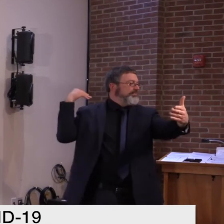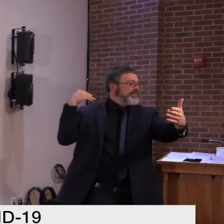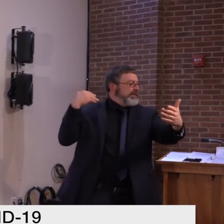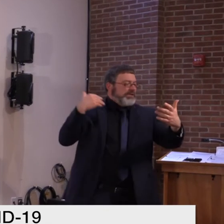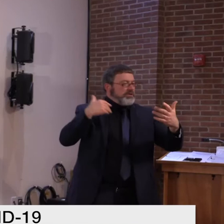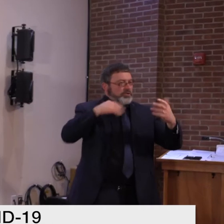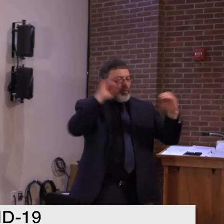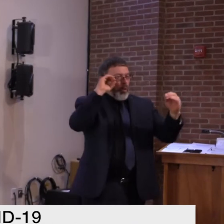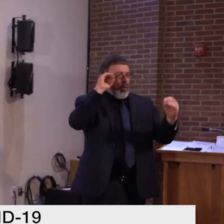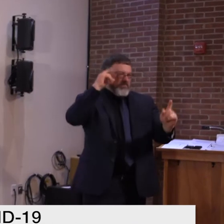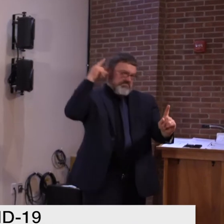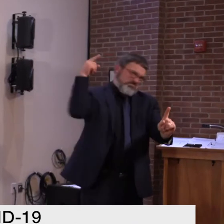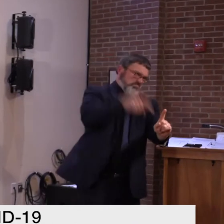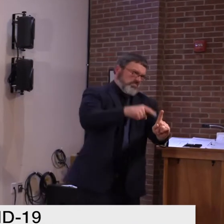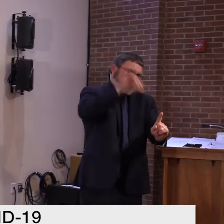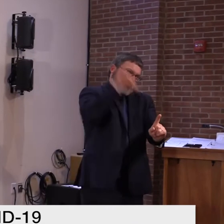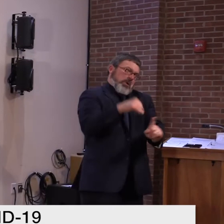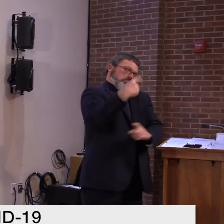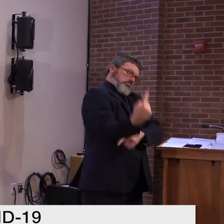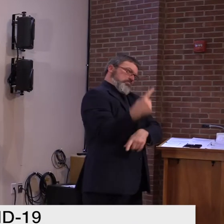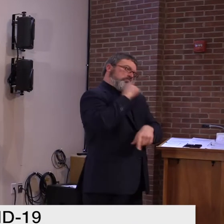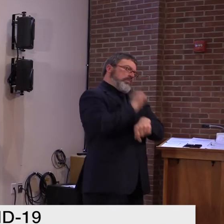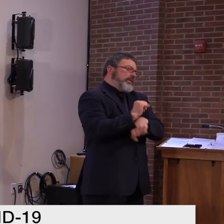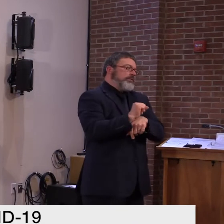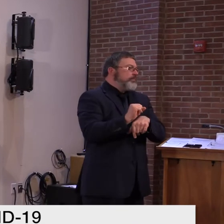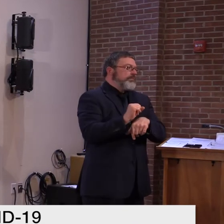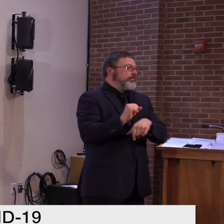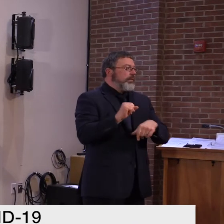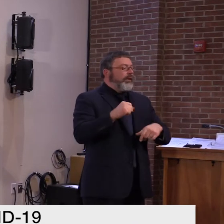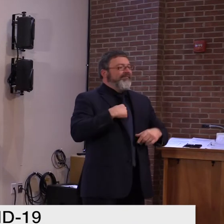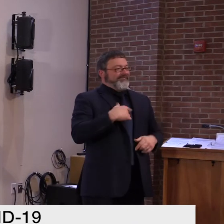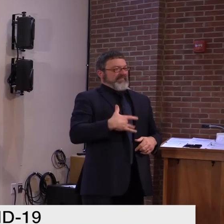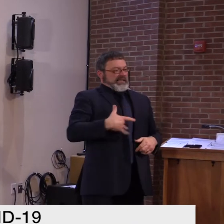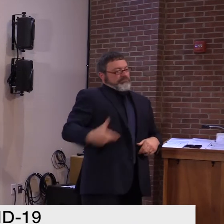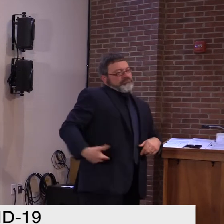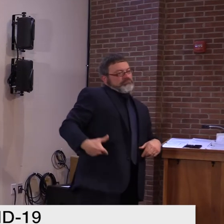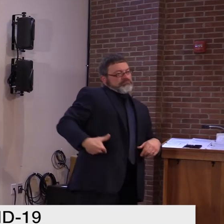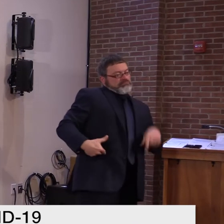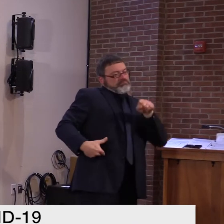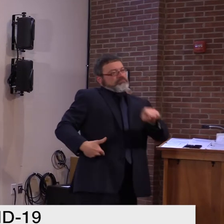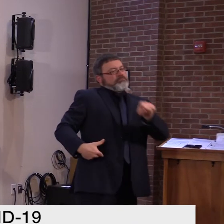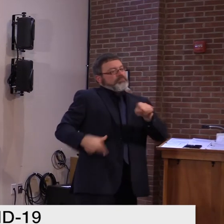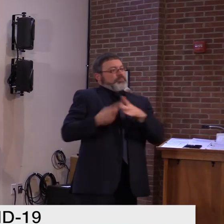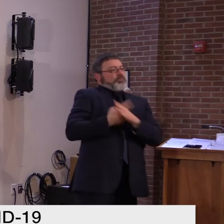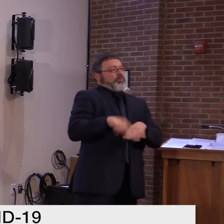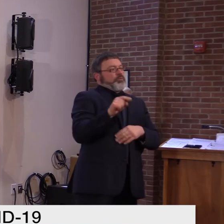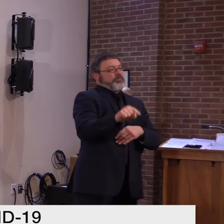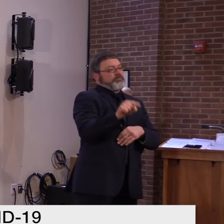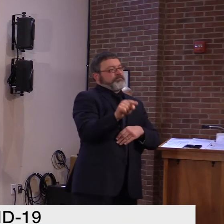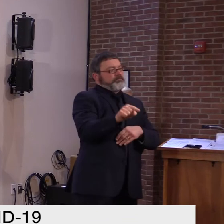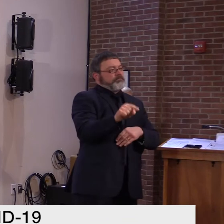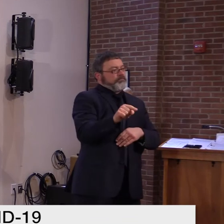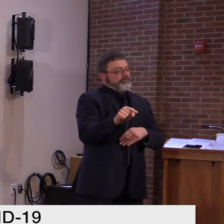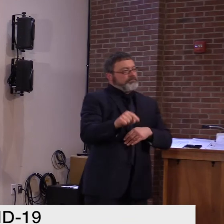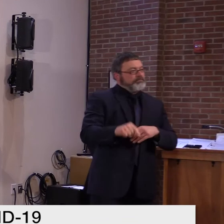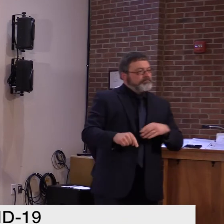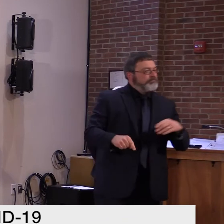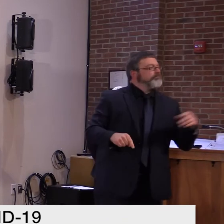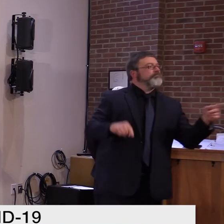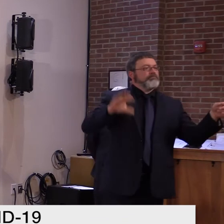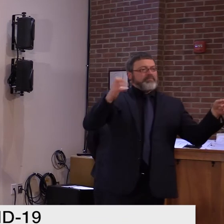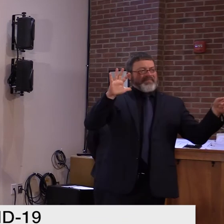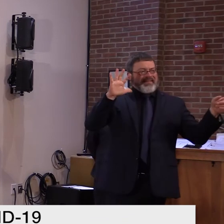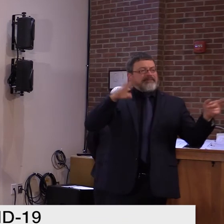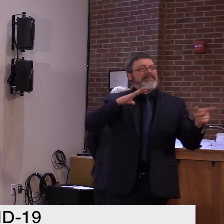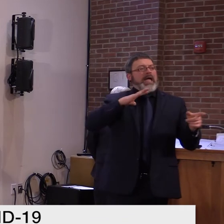with, just my own personal feeling. And finally, will there be at what kind, if so, of enforcement with the new prohibition